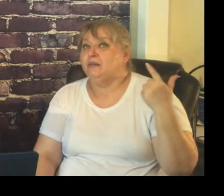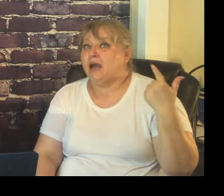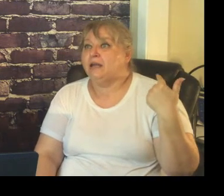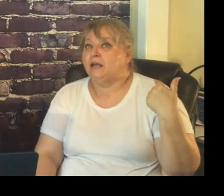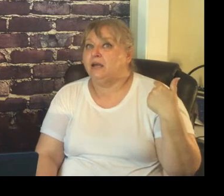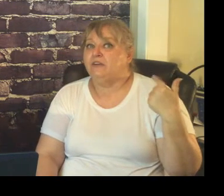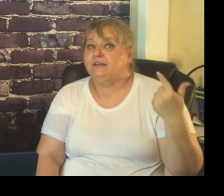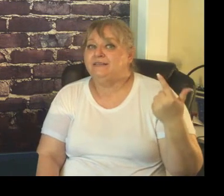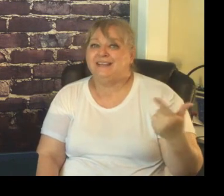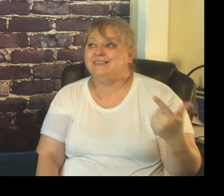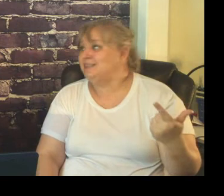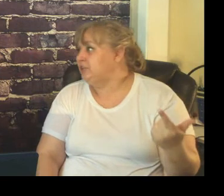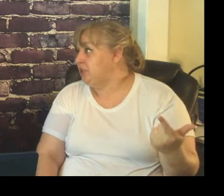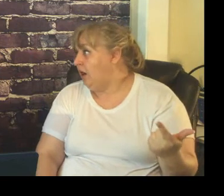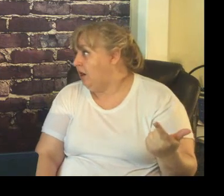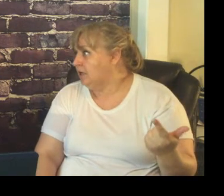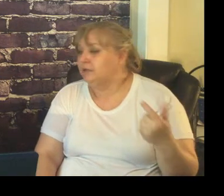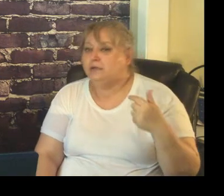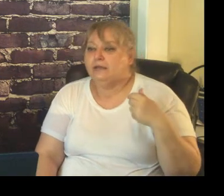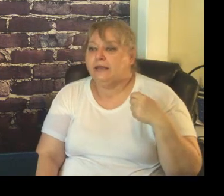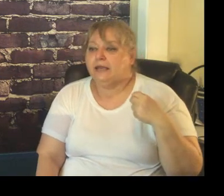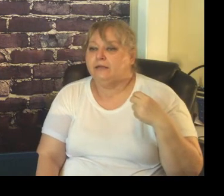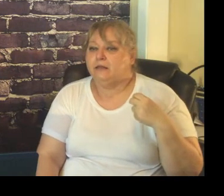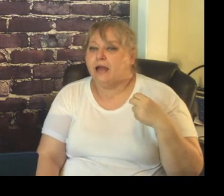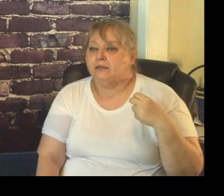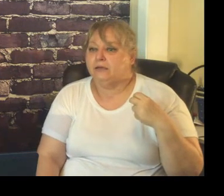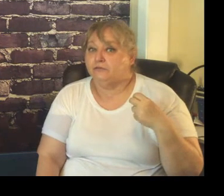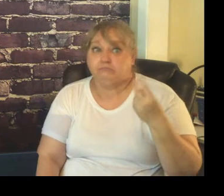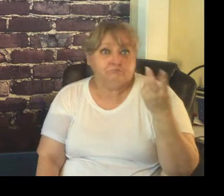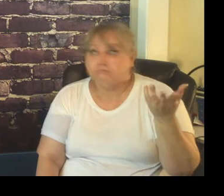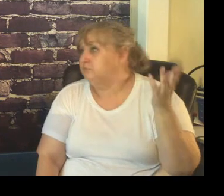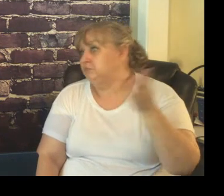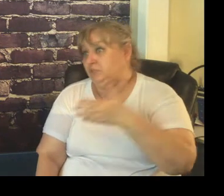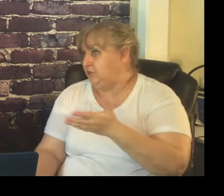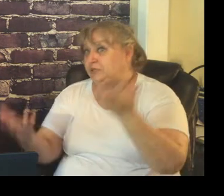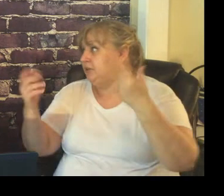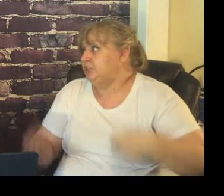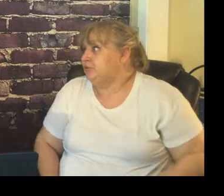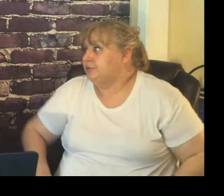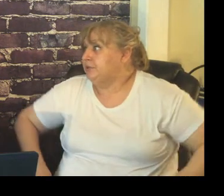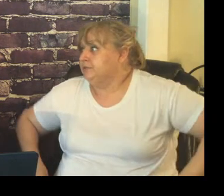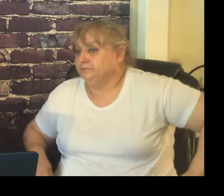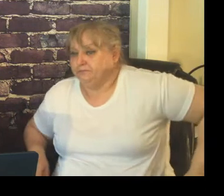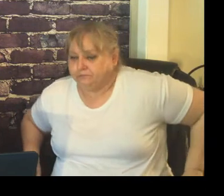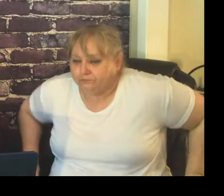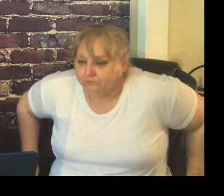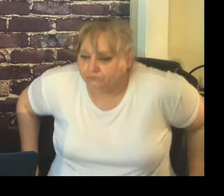lot of unnecessary talk and a lot of disciplinary issues right and so